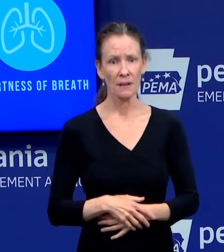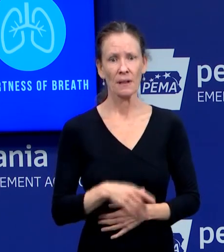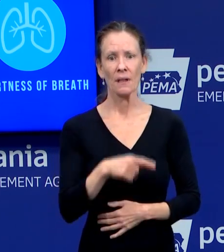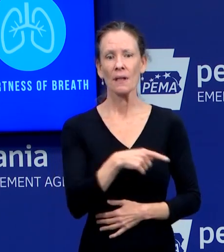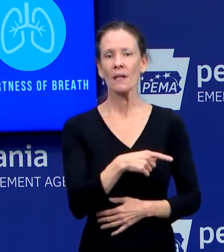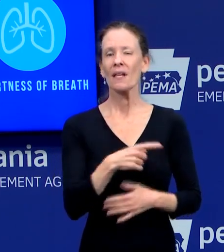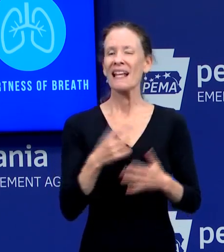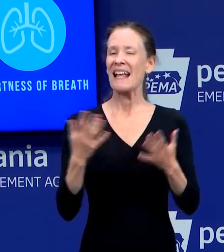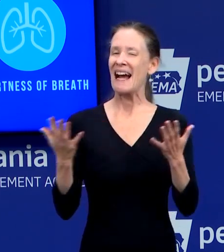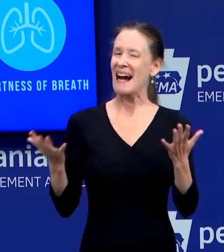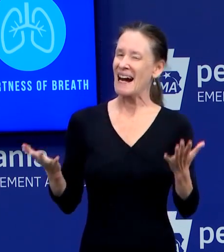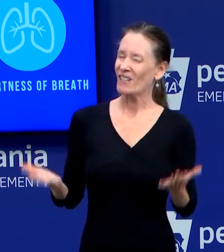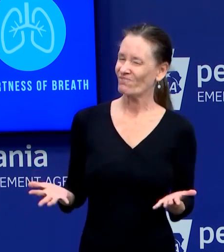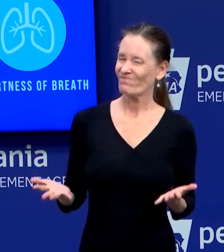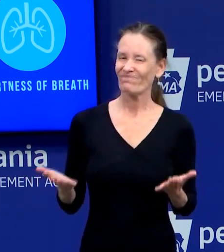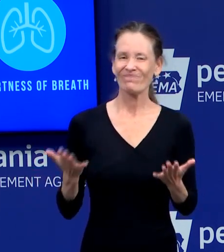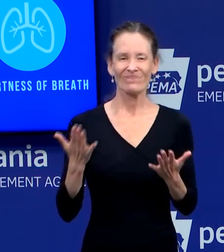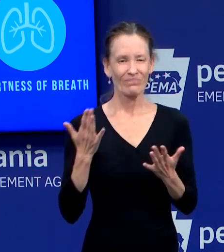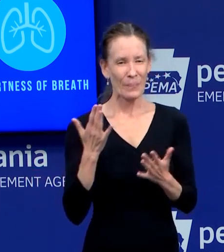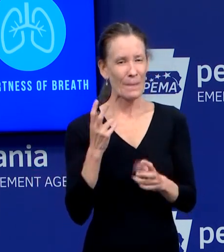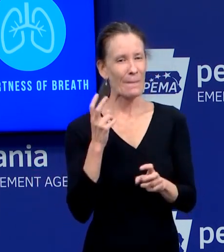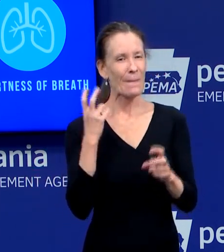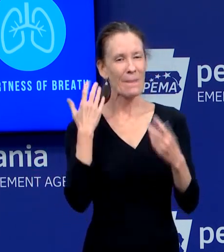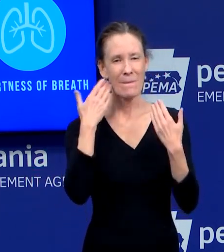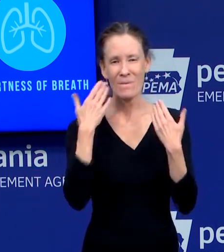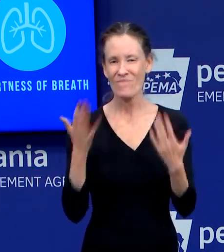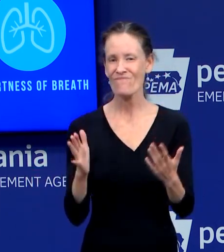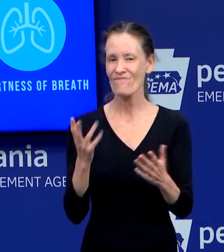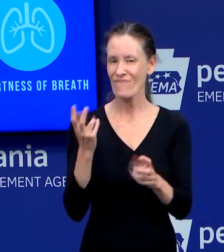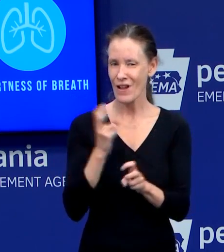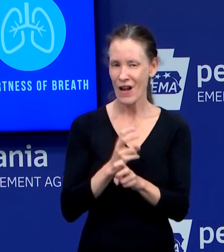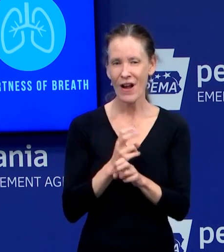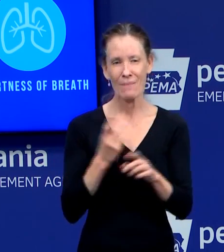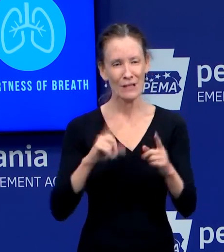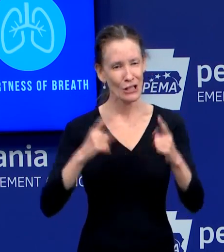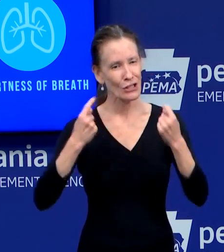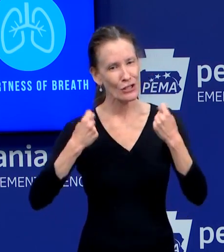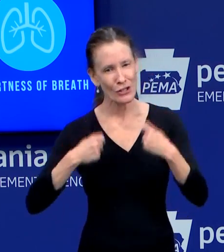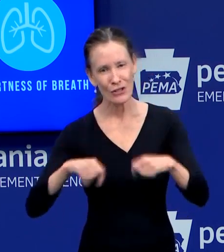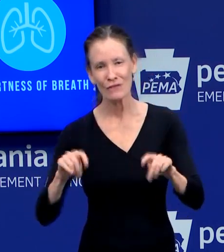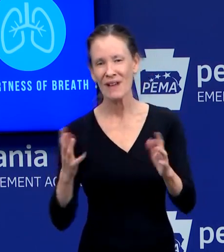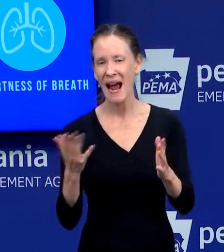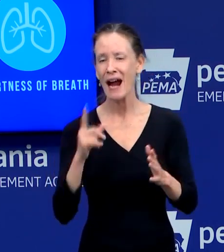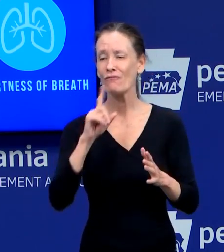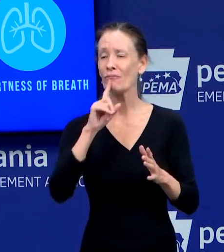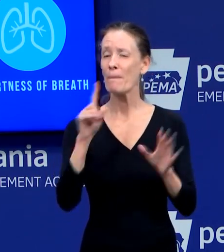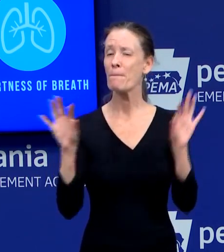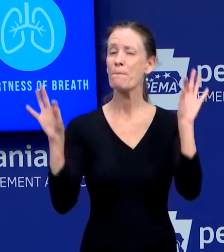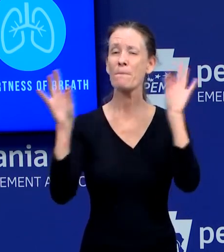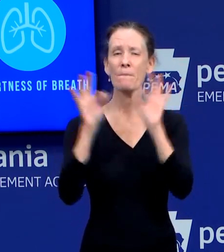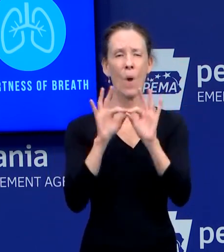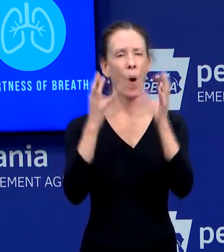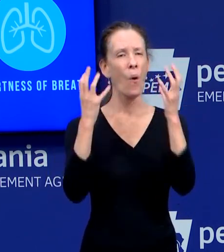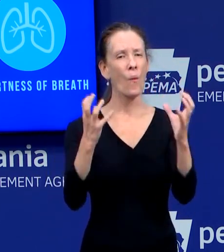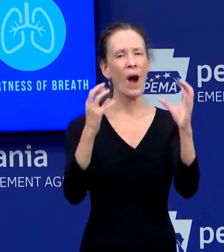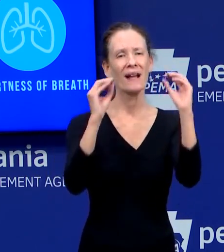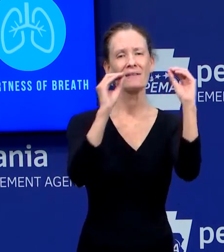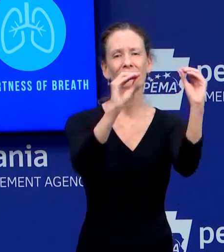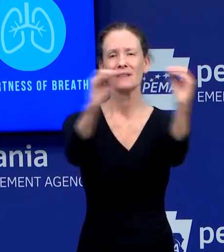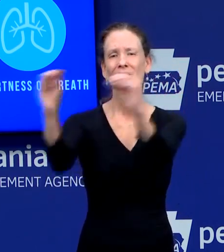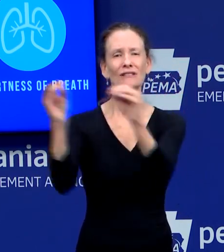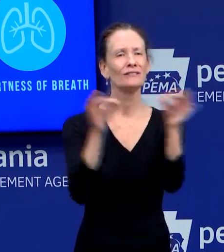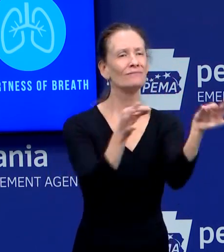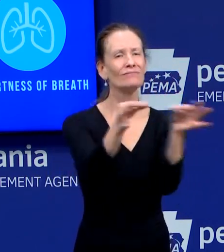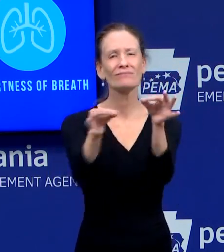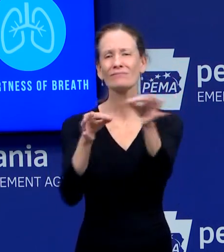giving out the issue that is information that is necessary to protect the public health. And so if there was information that would be really necessary, that would